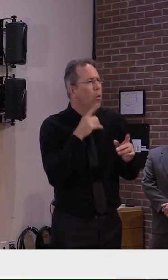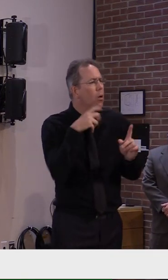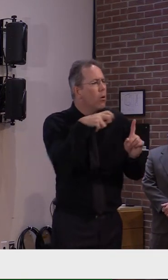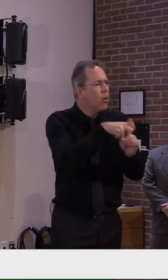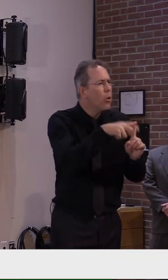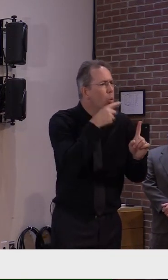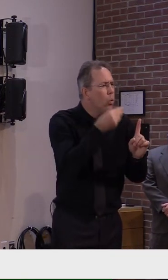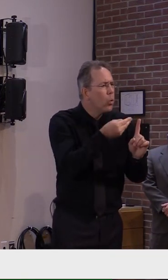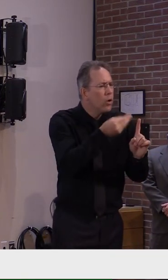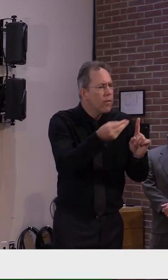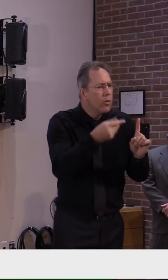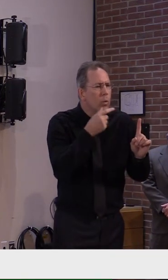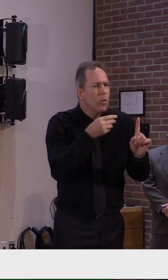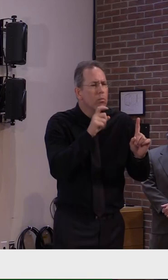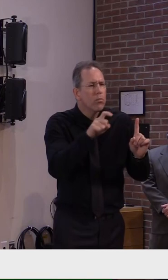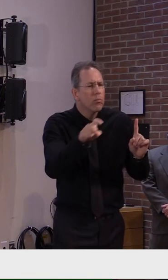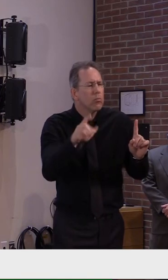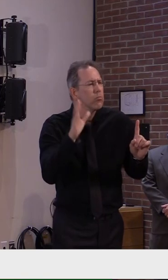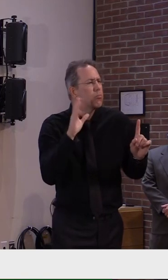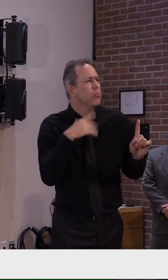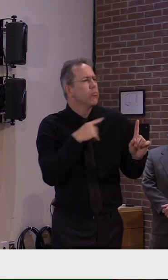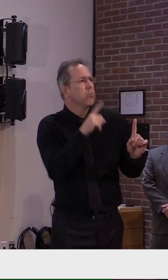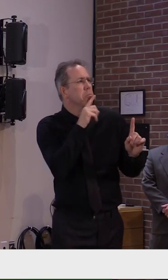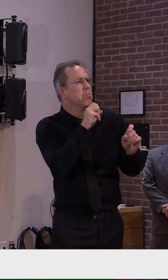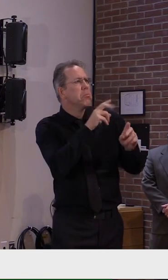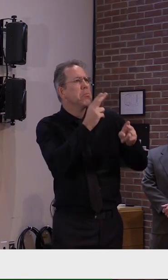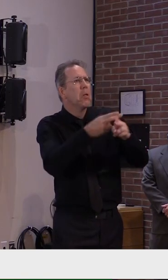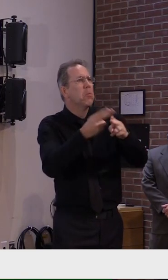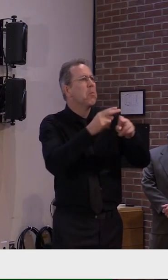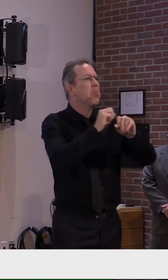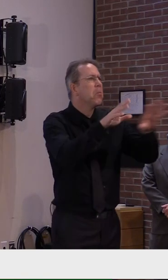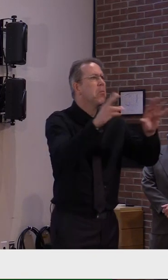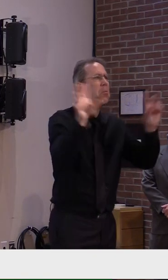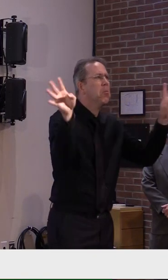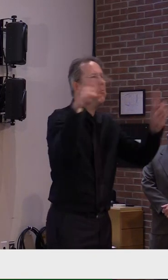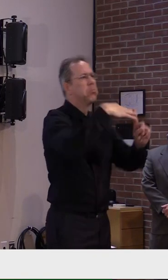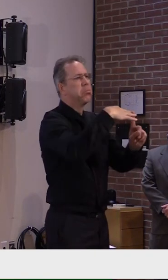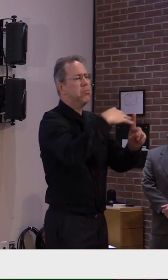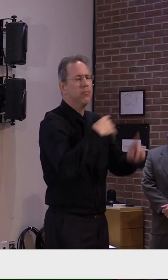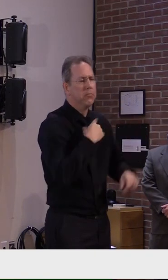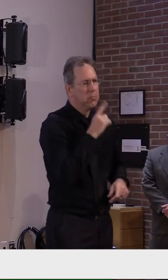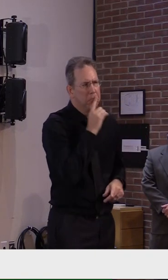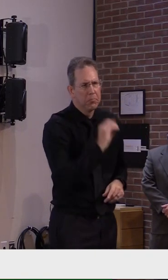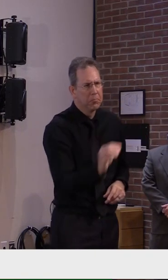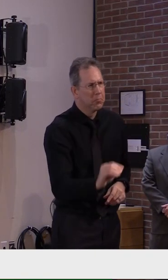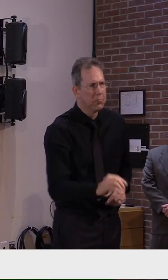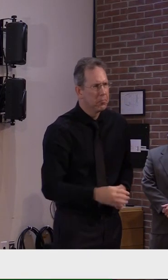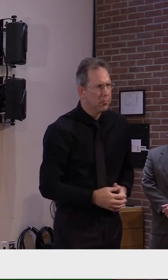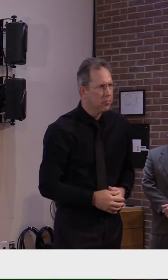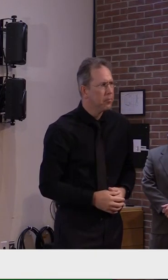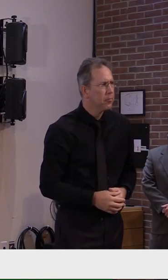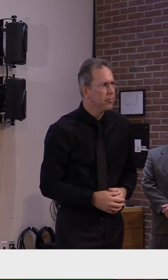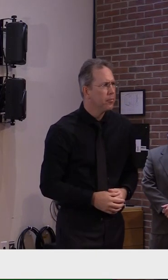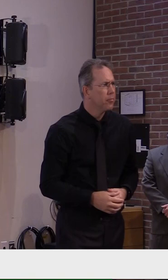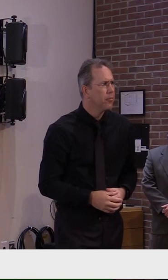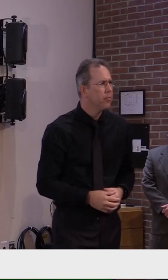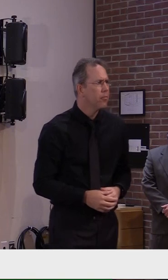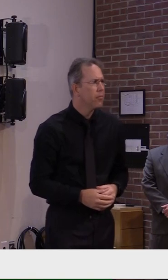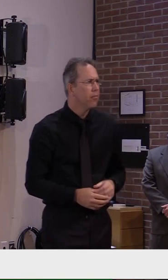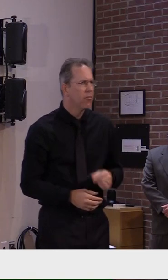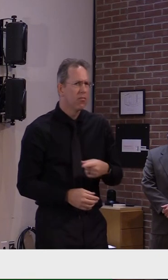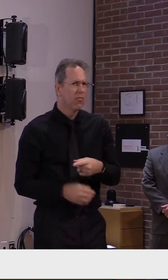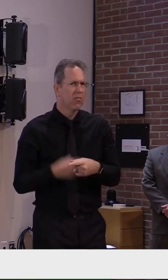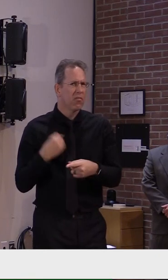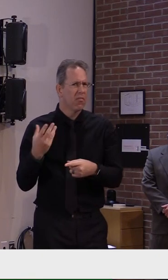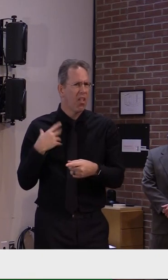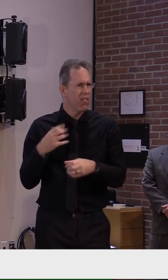I did not get that email that you just mentioned and so I'll look forward to that. But, you know, I